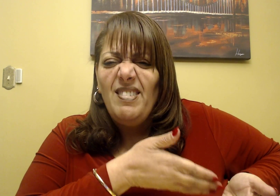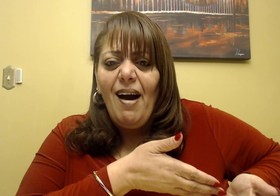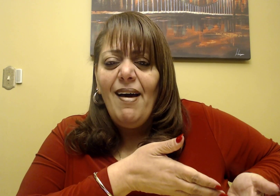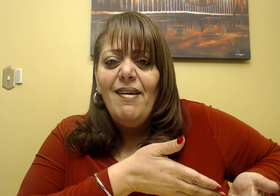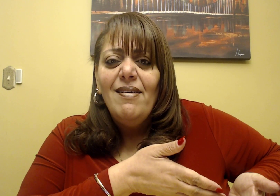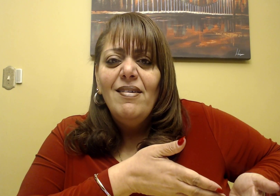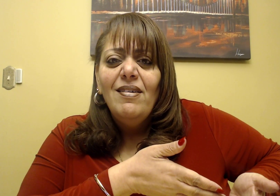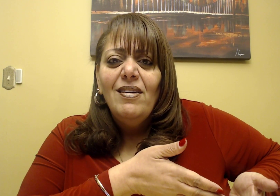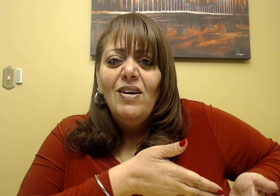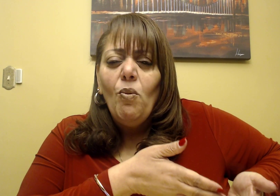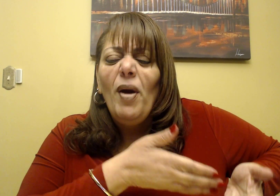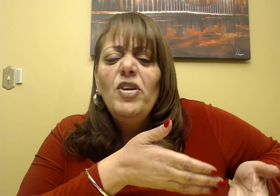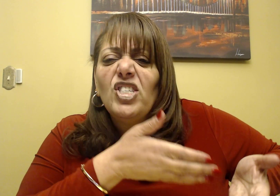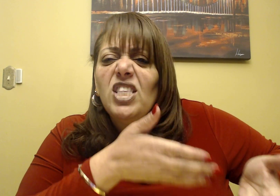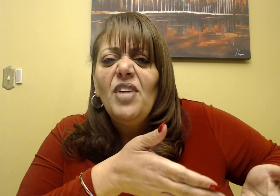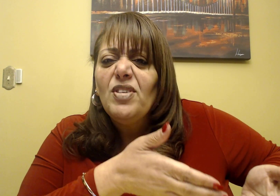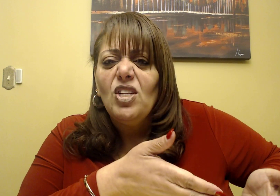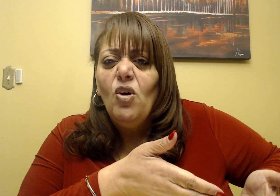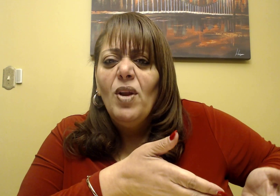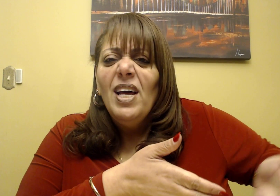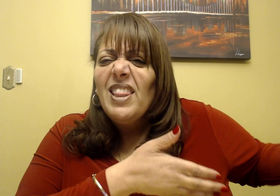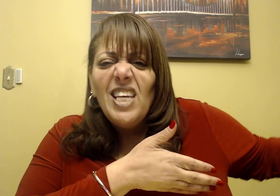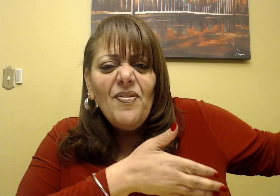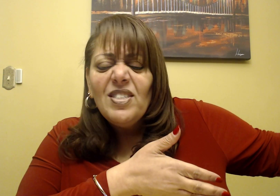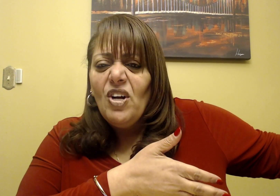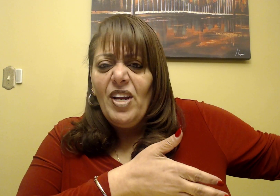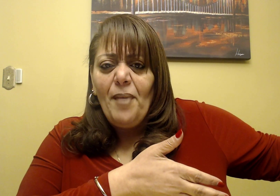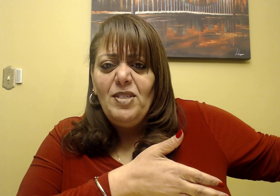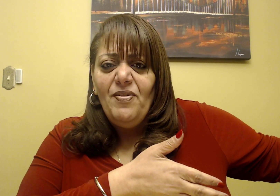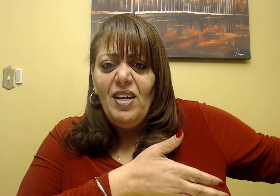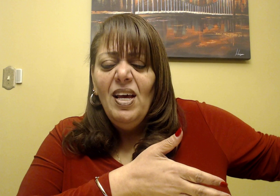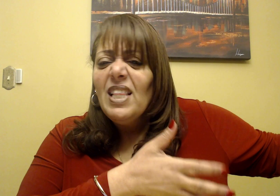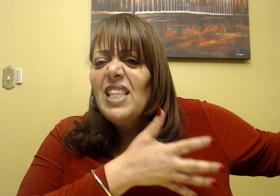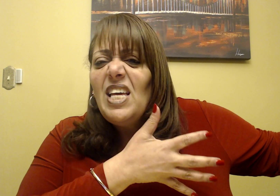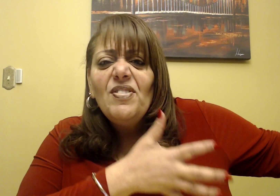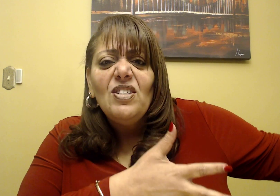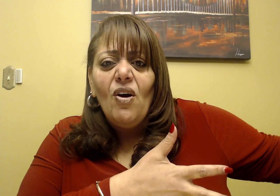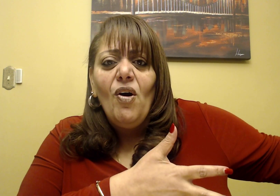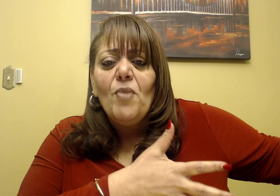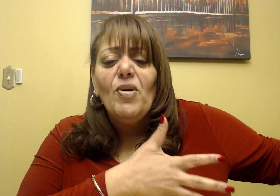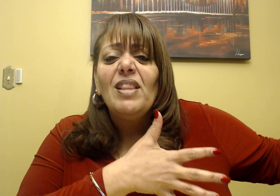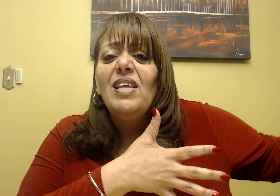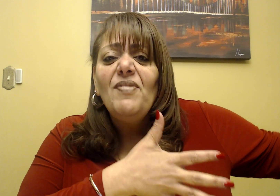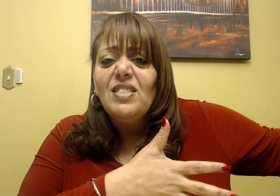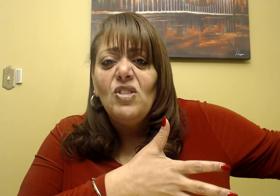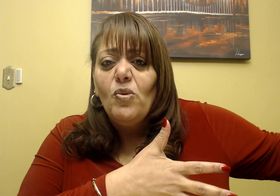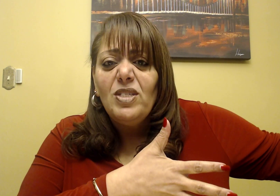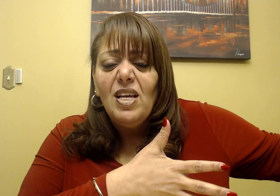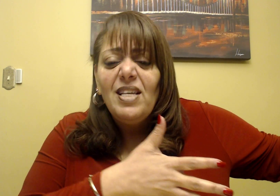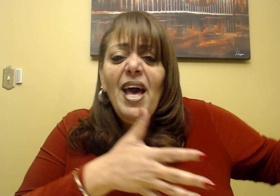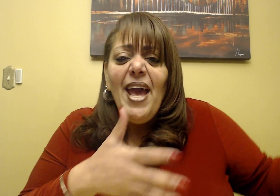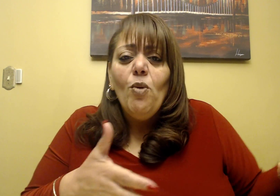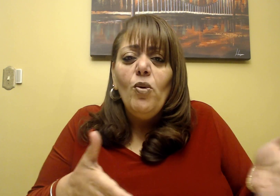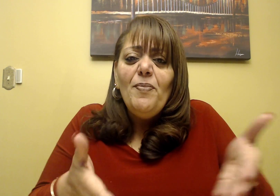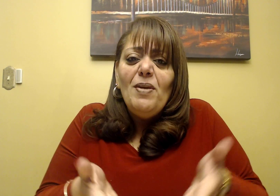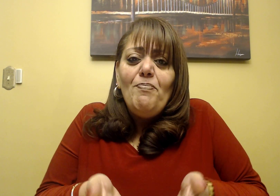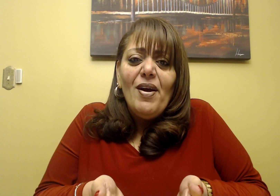die? Why don't you just leave us alone? Leave us in our captivity, leave us in our heartbreak, leave us in those things. It would have been better